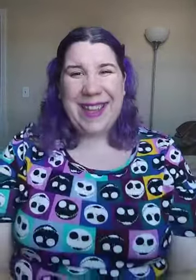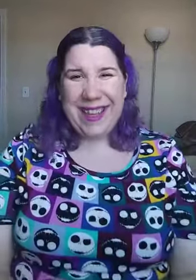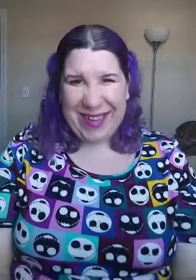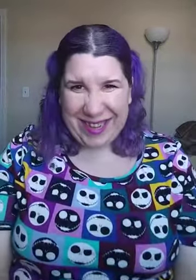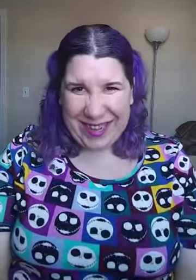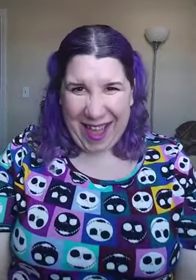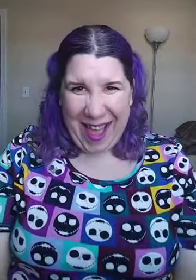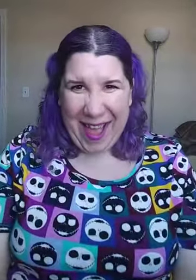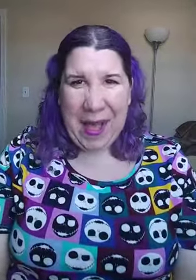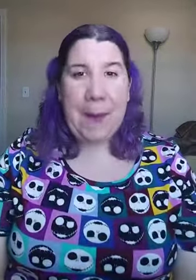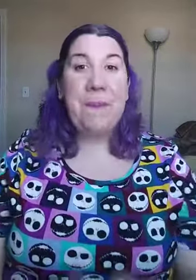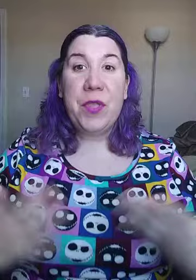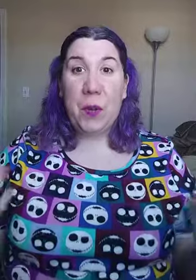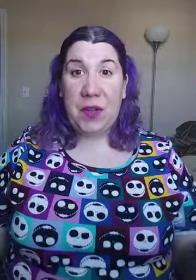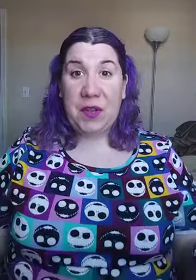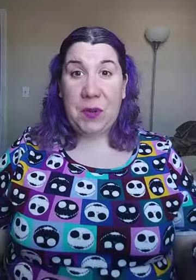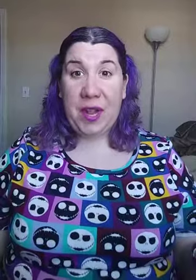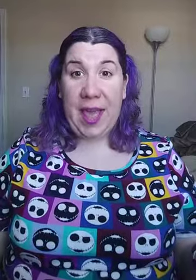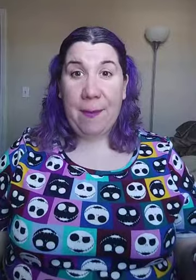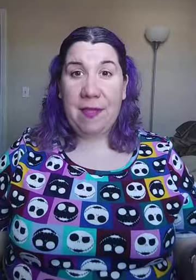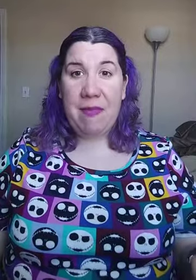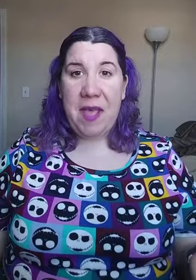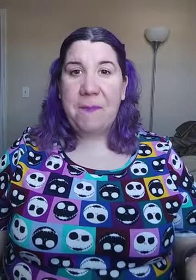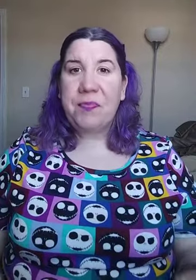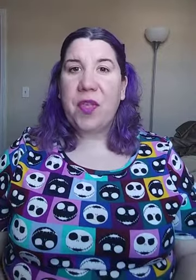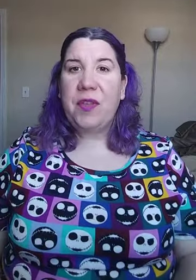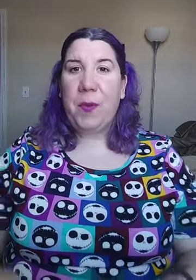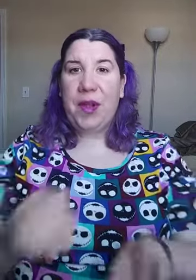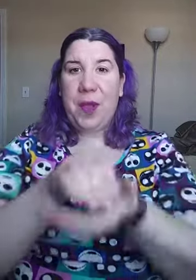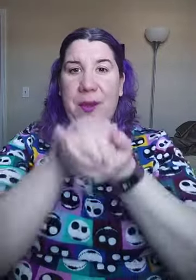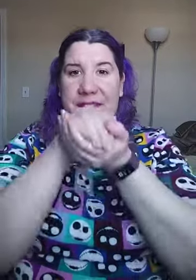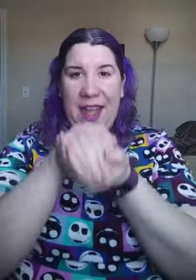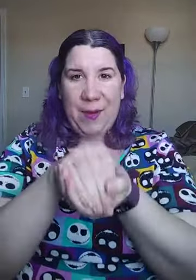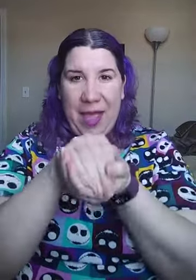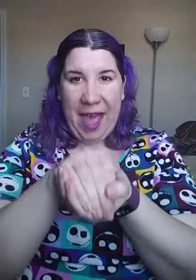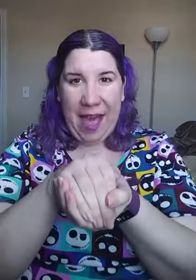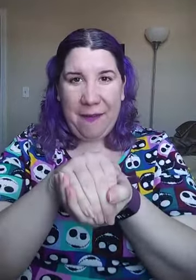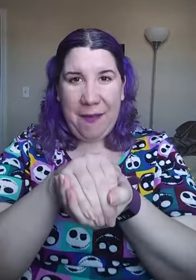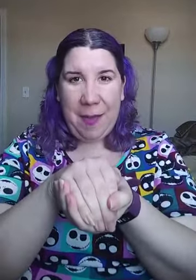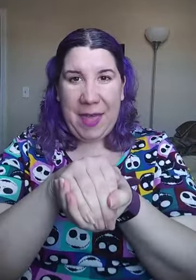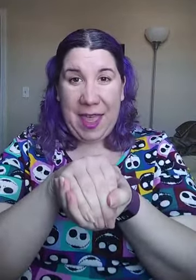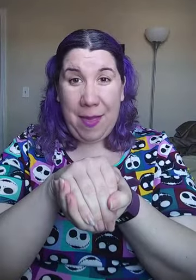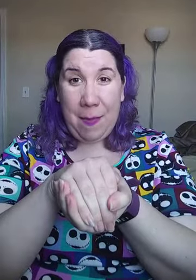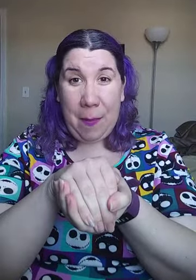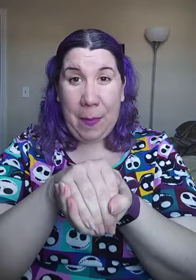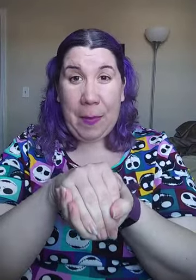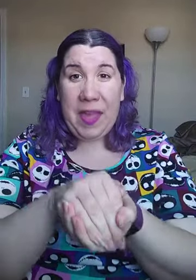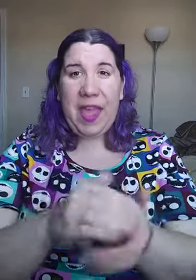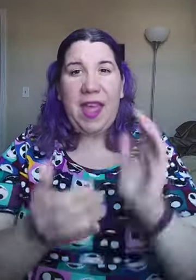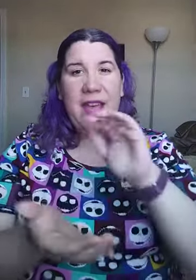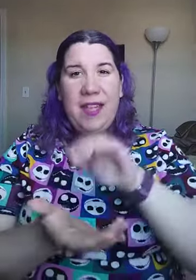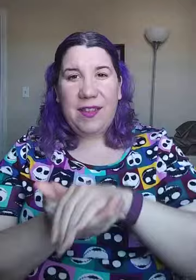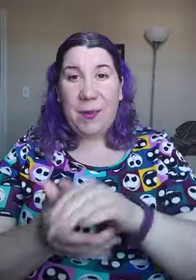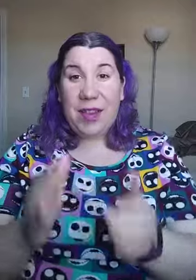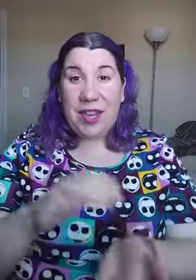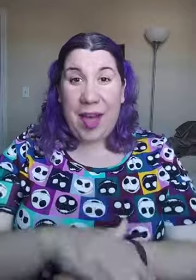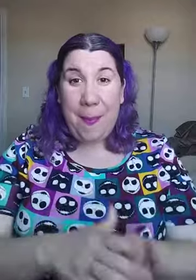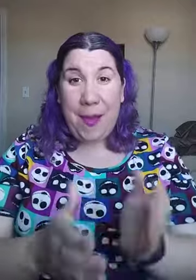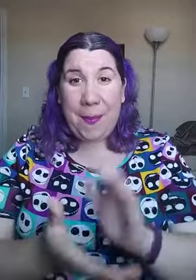Good job! Will you do it again with me? So we're gonna pretend we have a baby bumblebee. Squish up our